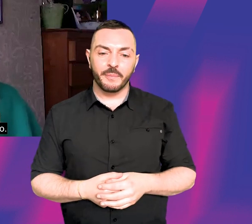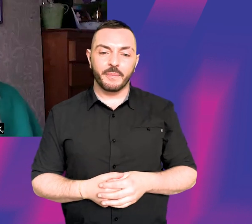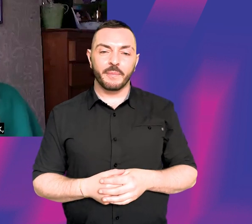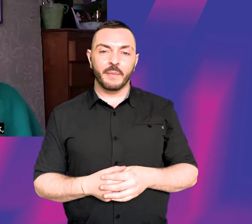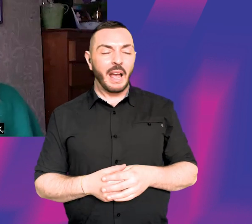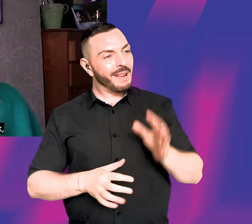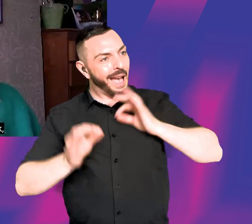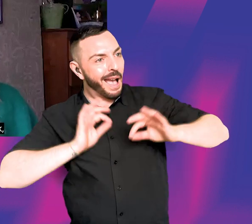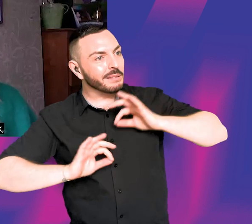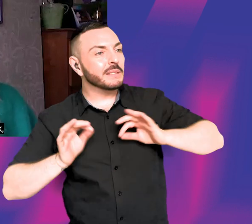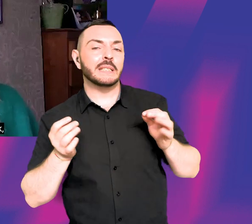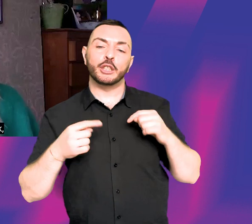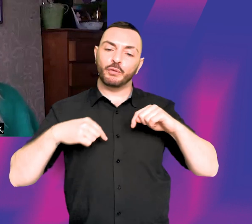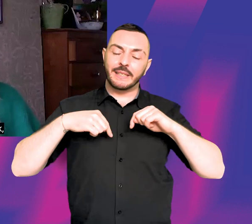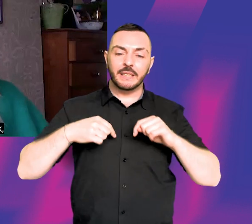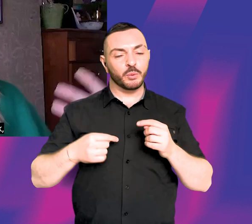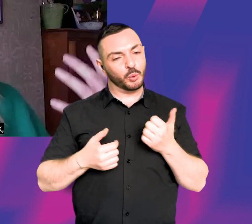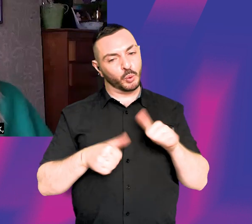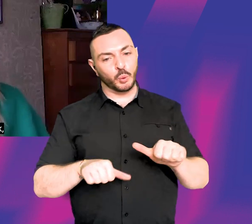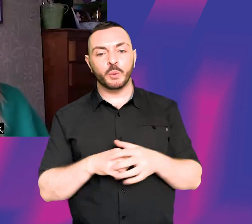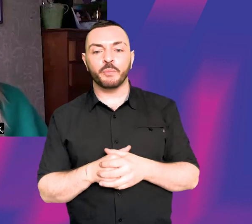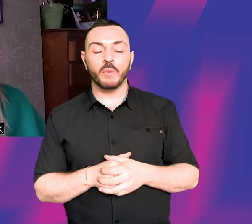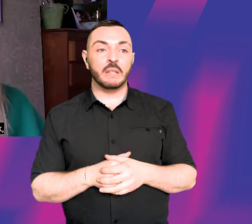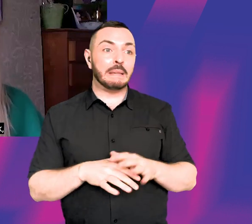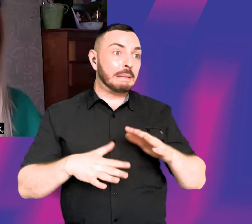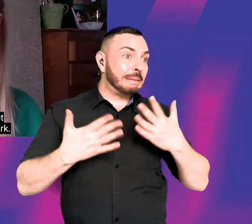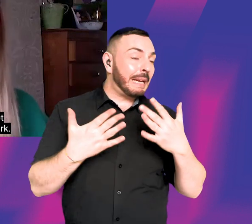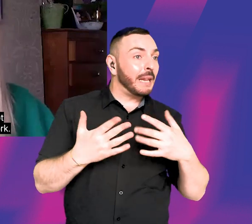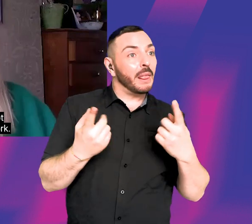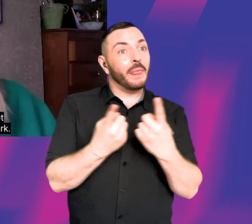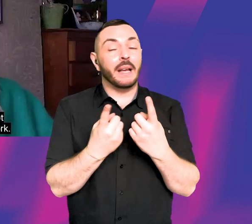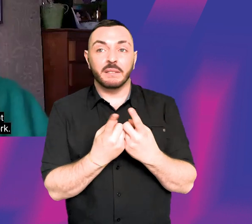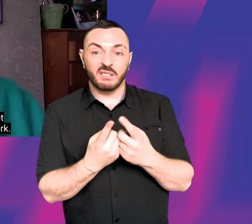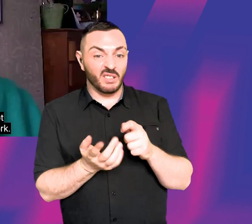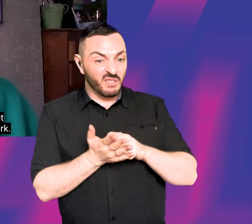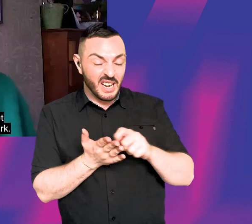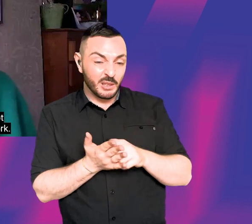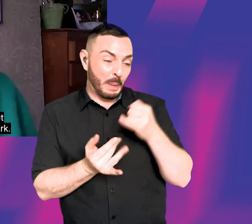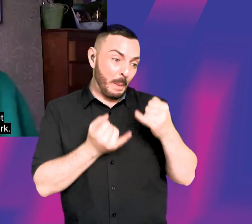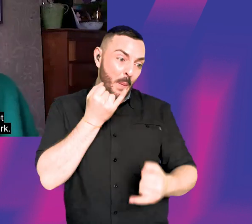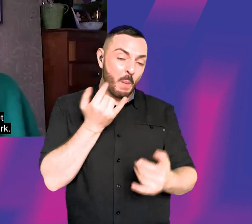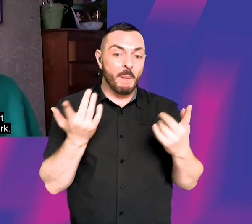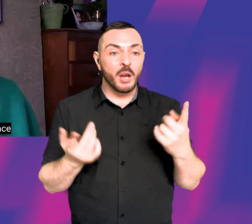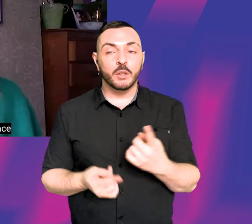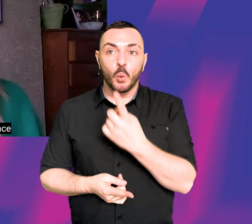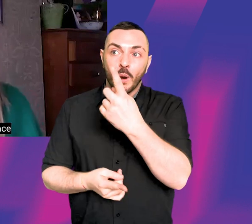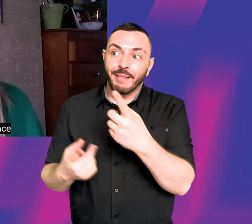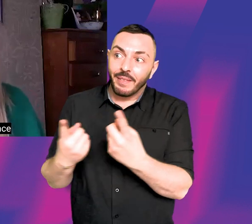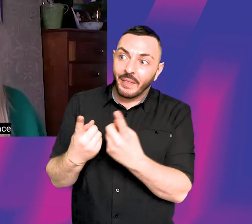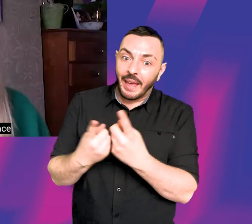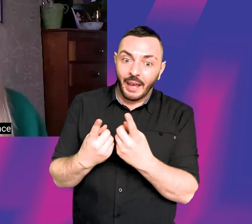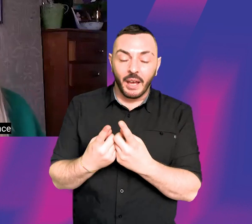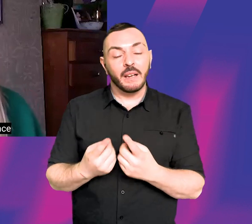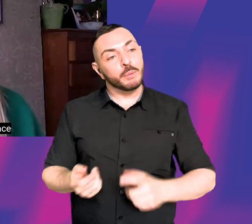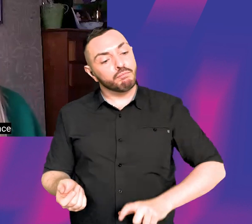do. And just because, you know, I'd written like 10 things that really didn't work, that isn't going to say that you're not going to write one thing that does work. And it kind of gave